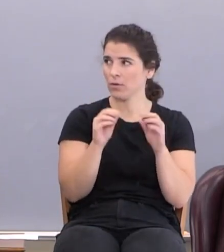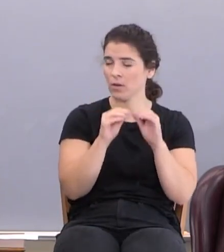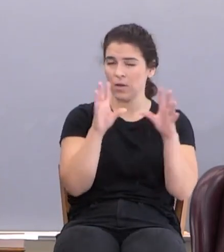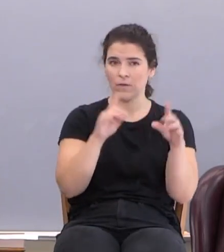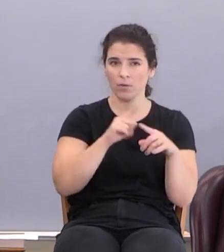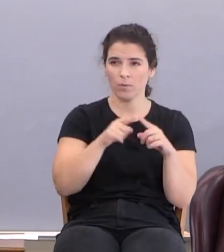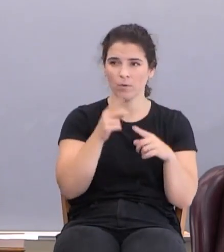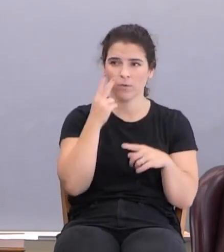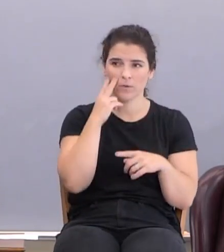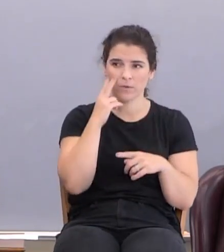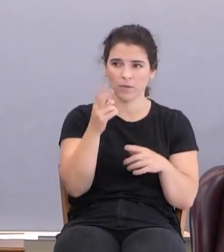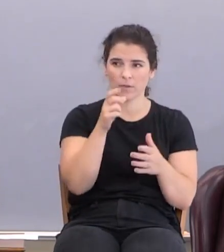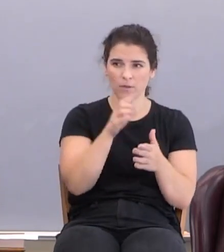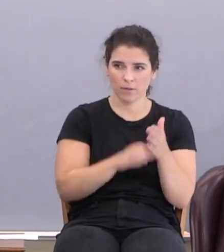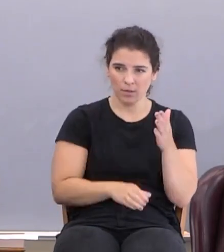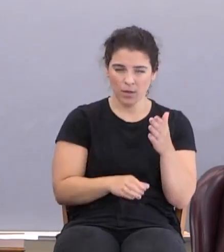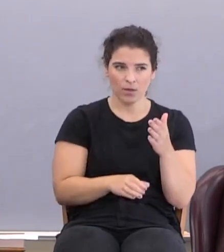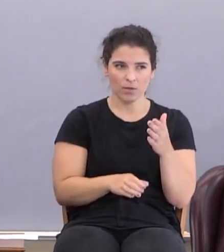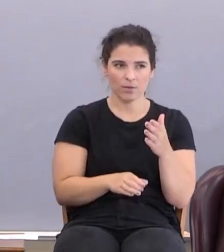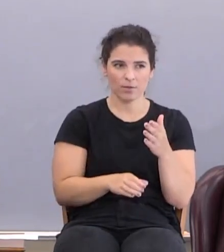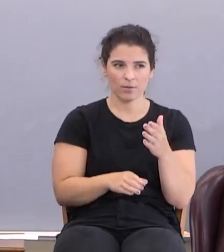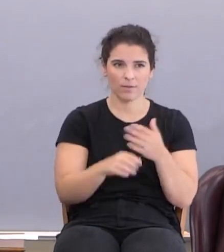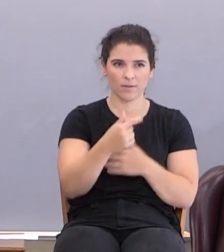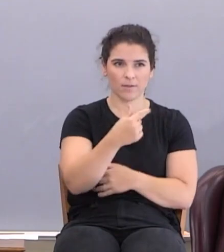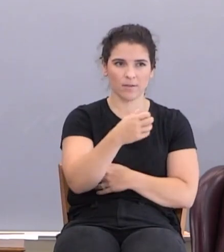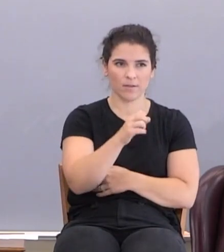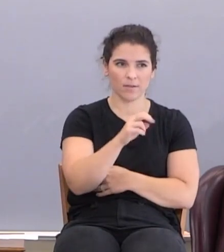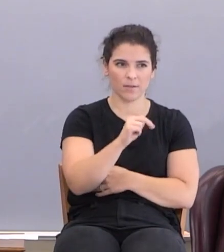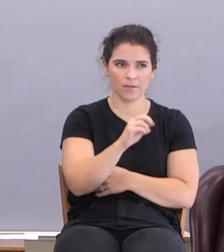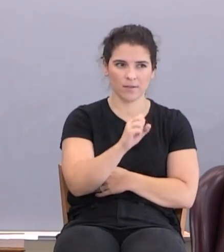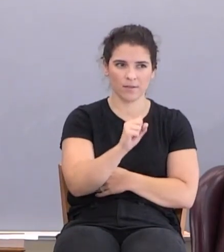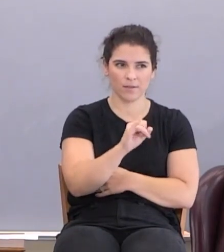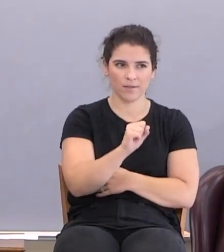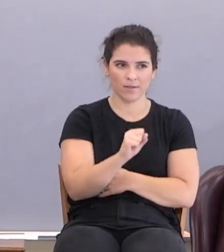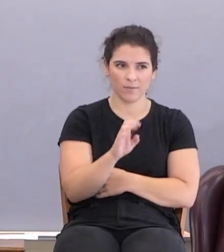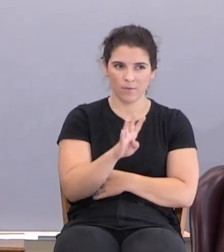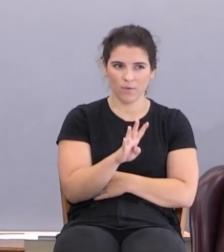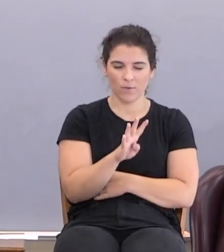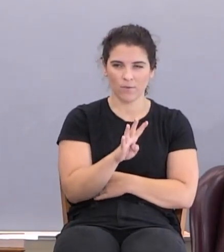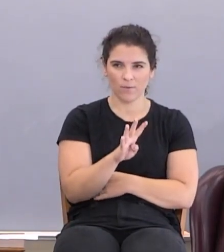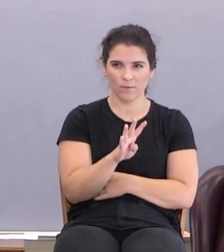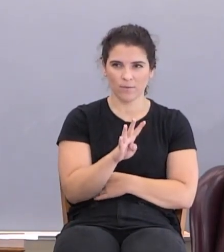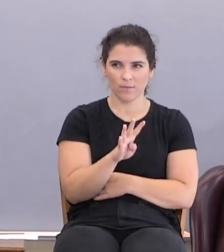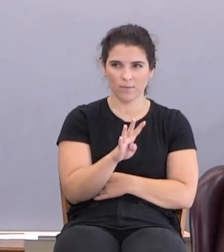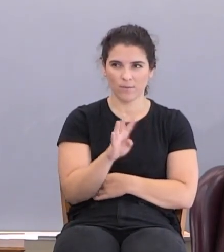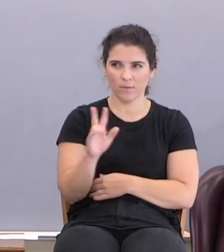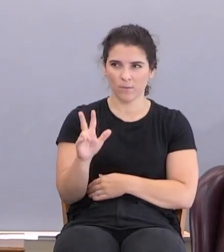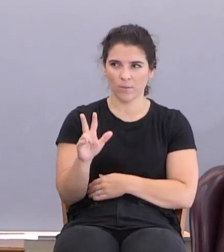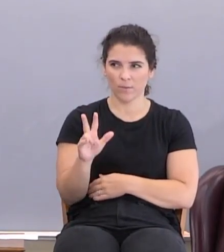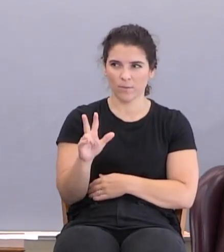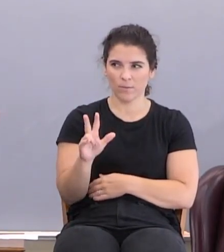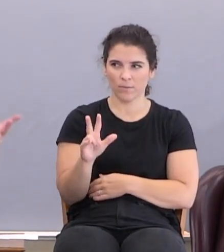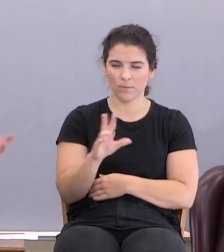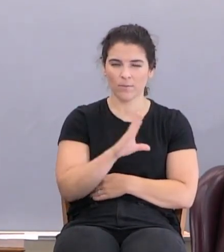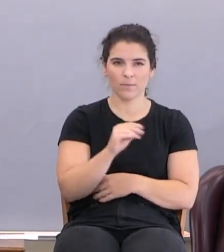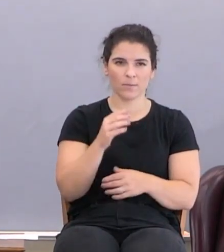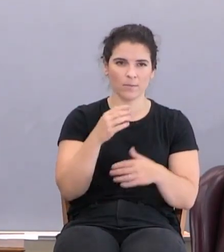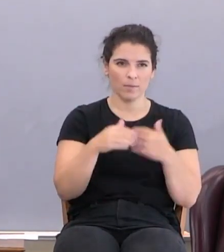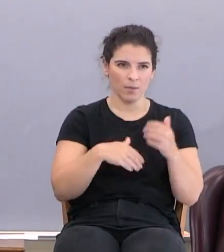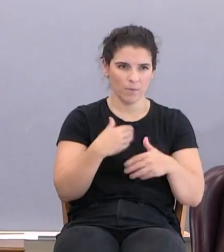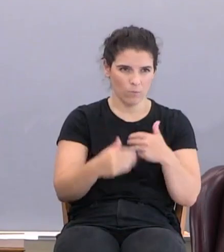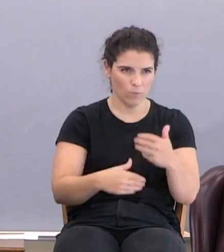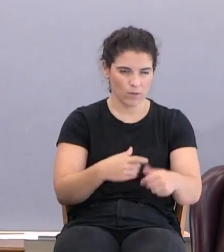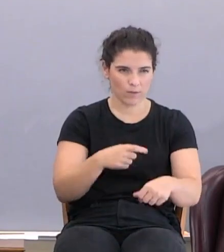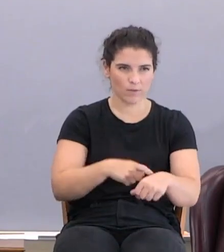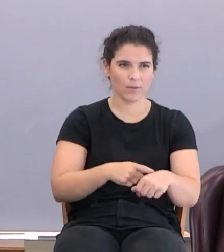you look at the text. Genesis 4, verse number 3. And in the process of